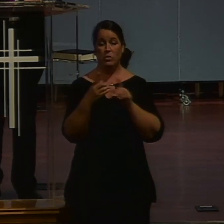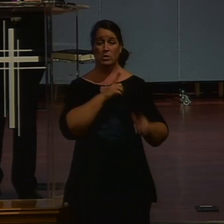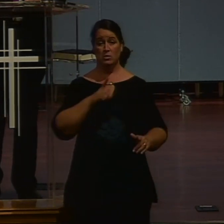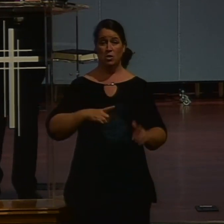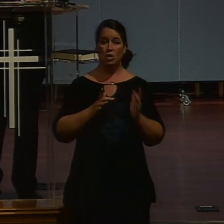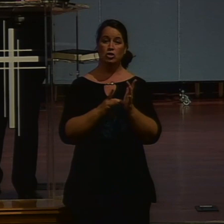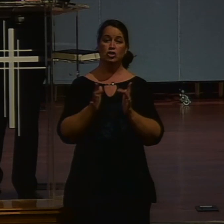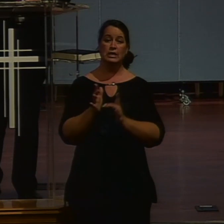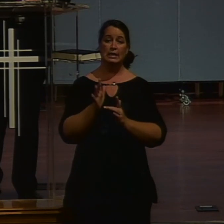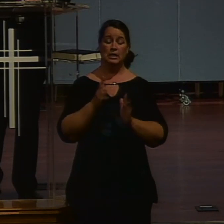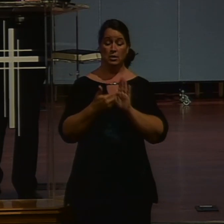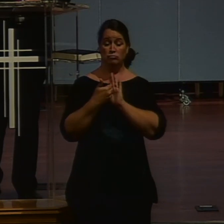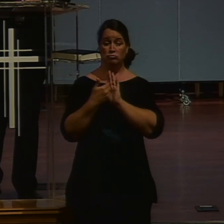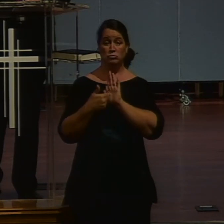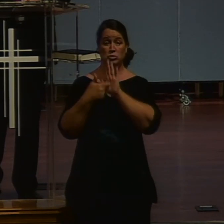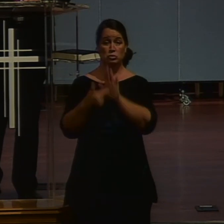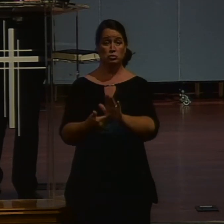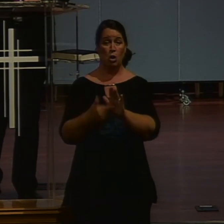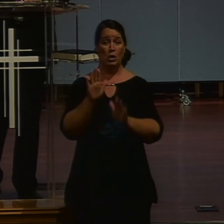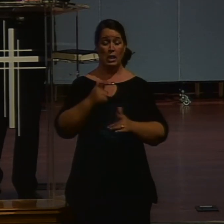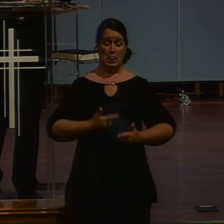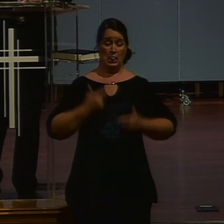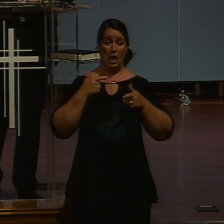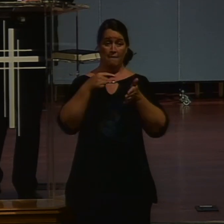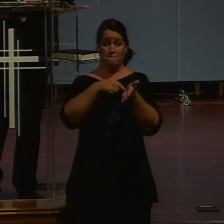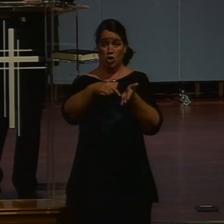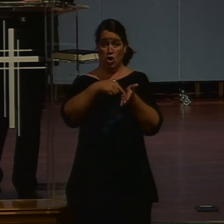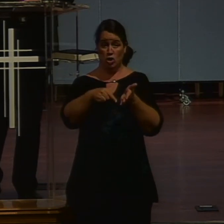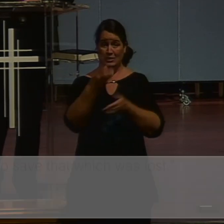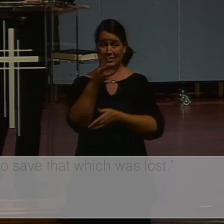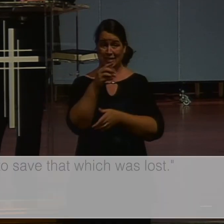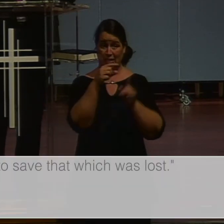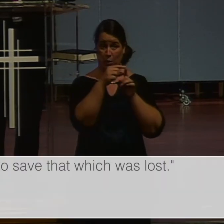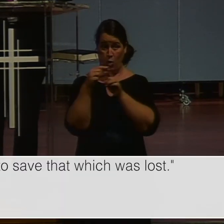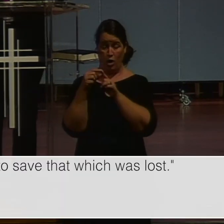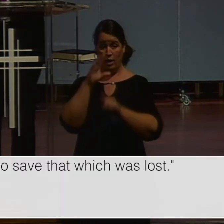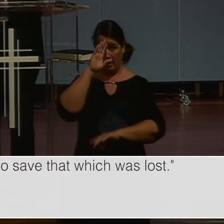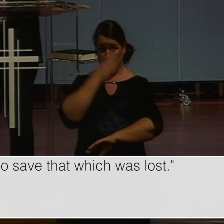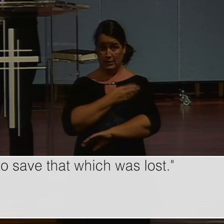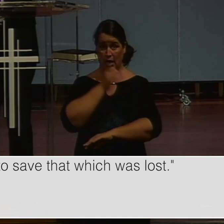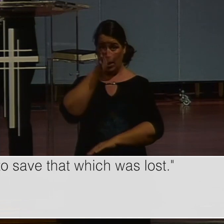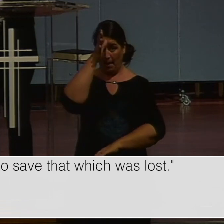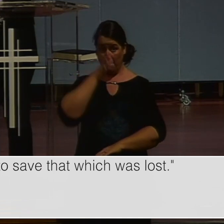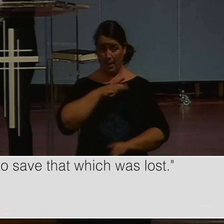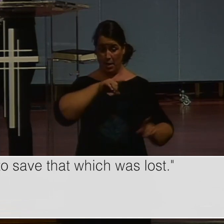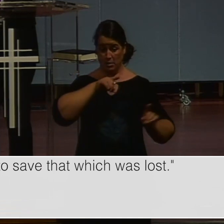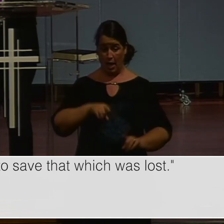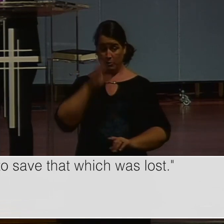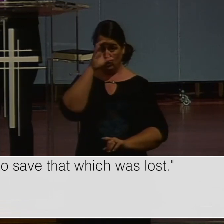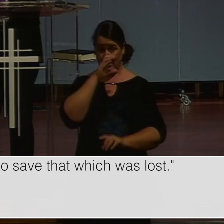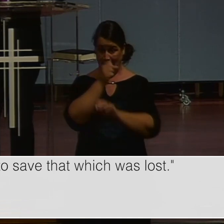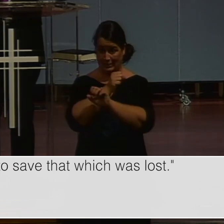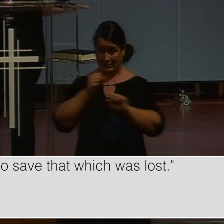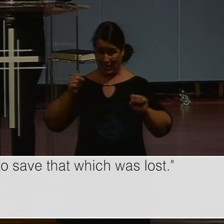Jesus affirmed his life verse 16 words, all one syllable, lest we should be confused. For the son of man has come to seek and to save that